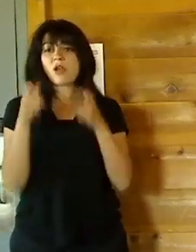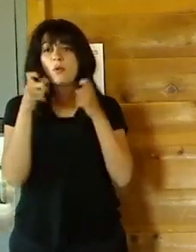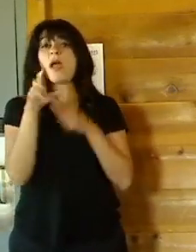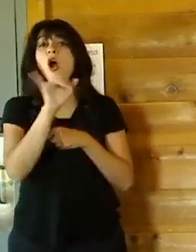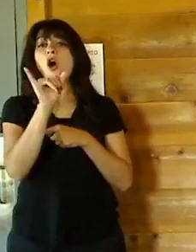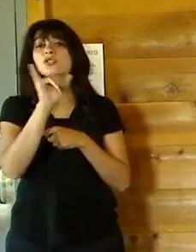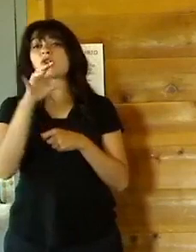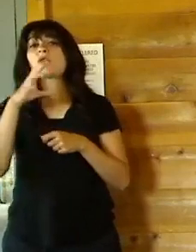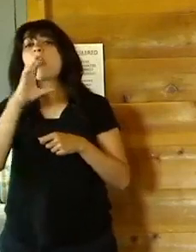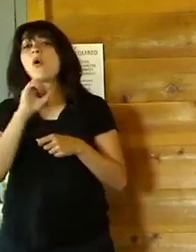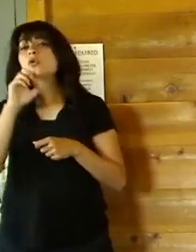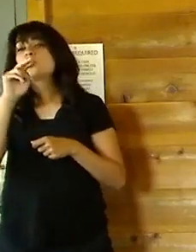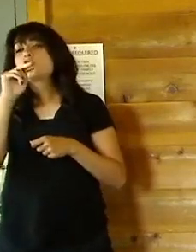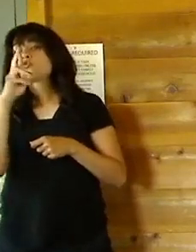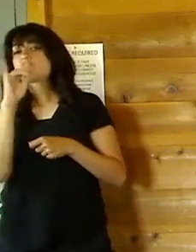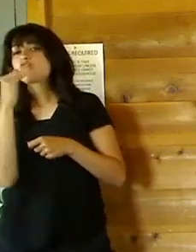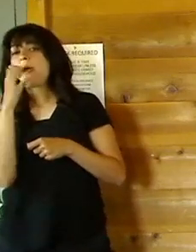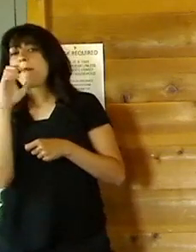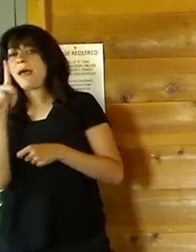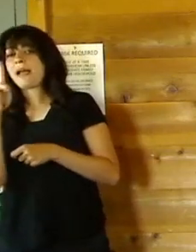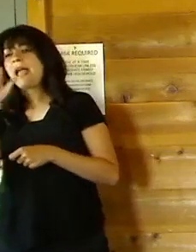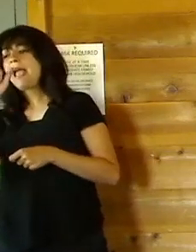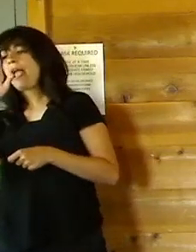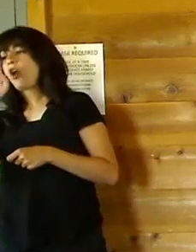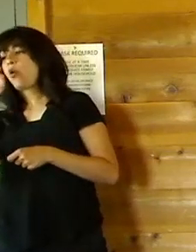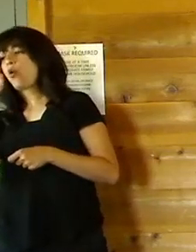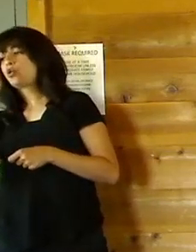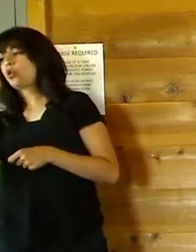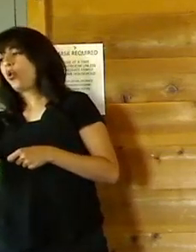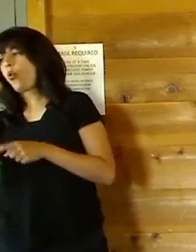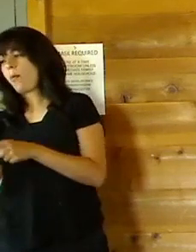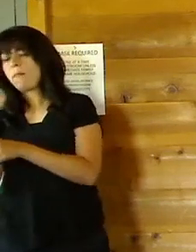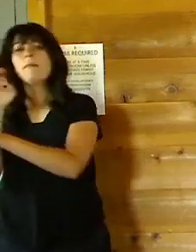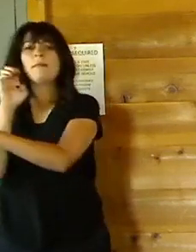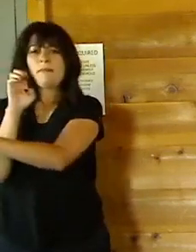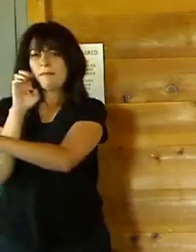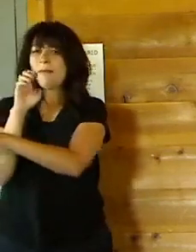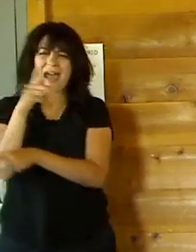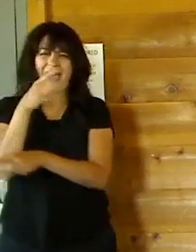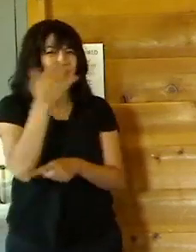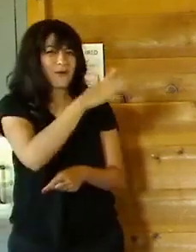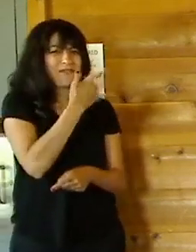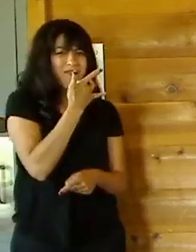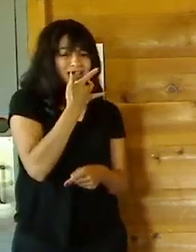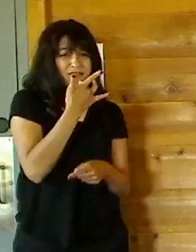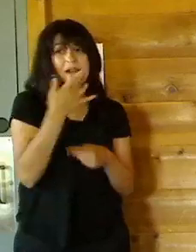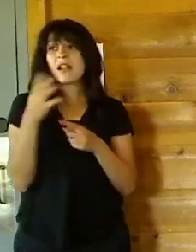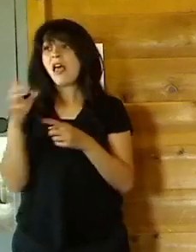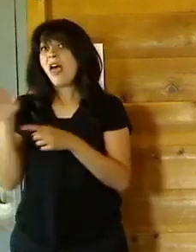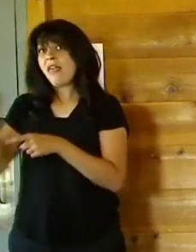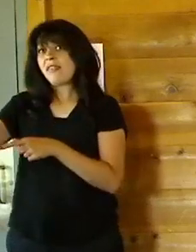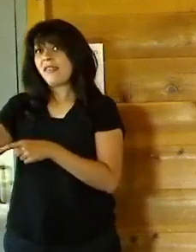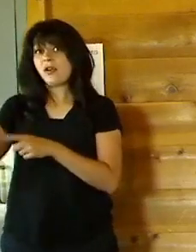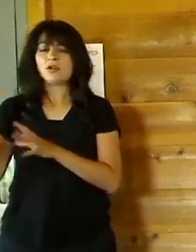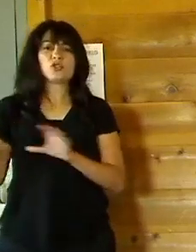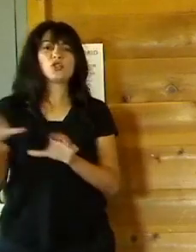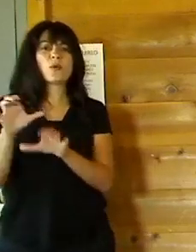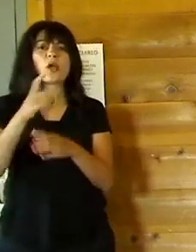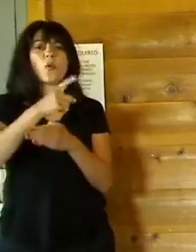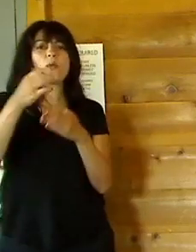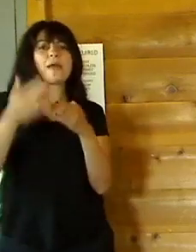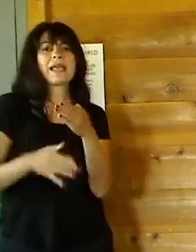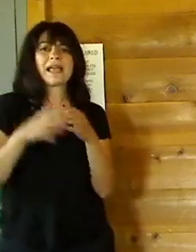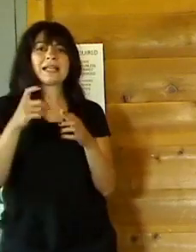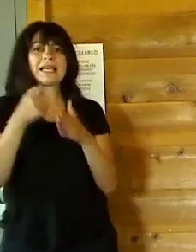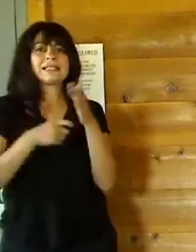Aerodrome, which I know you are very, very fond of. And the wonderful folks there are giving weekend discount air show coupons to all